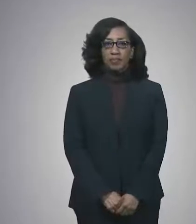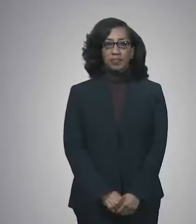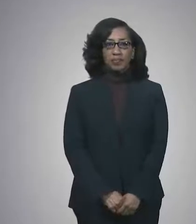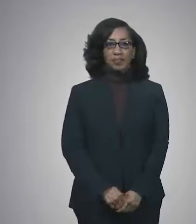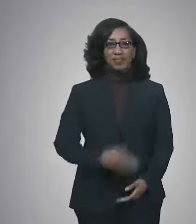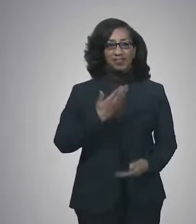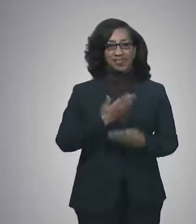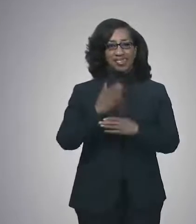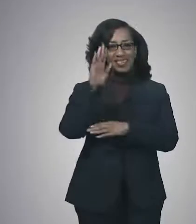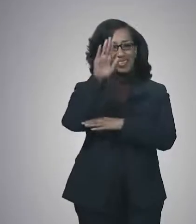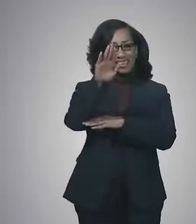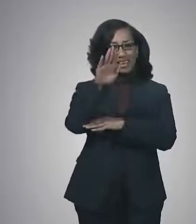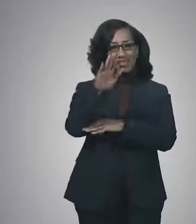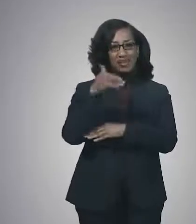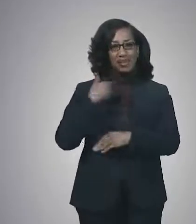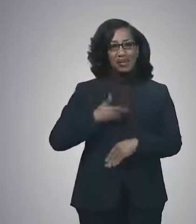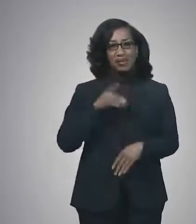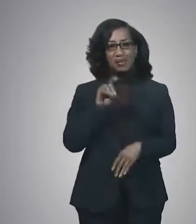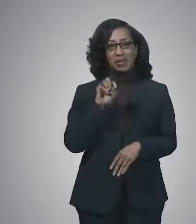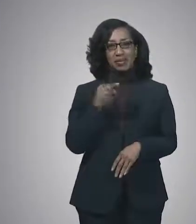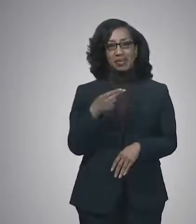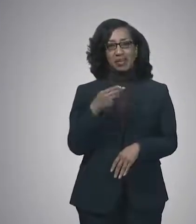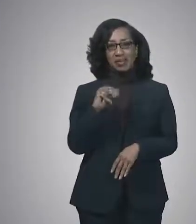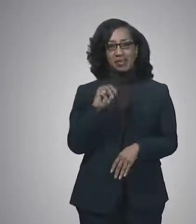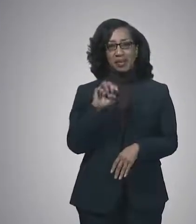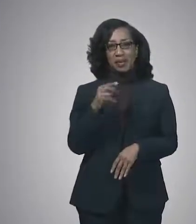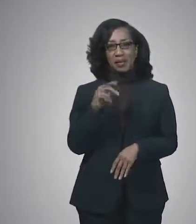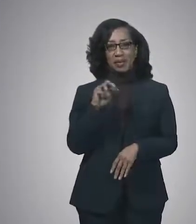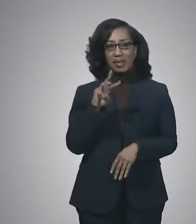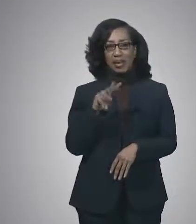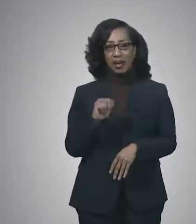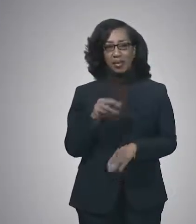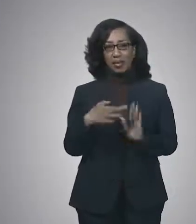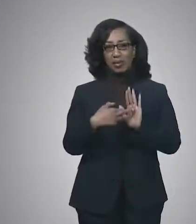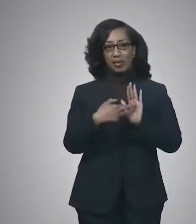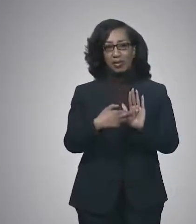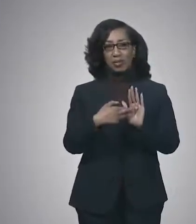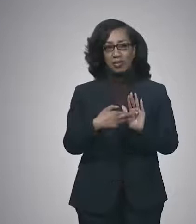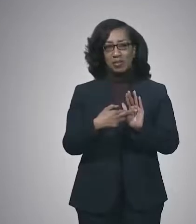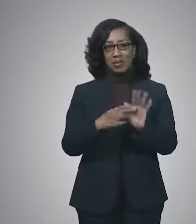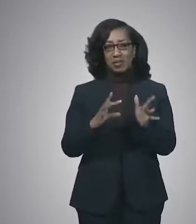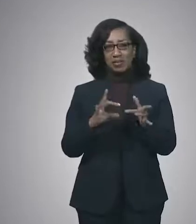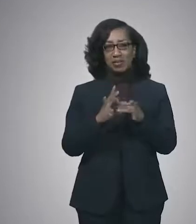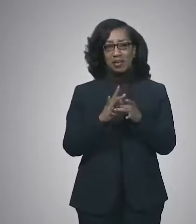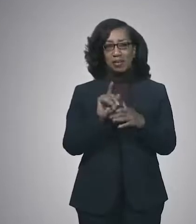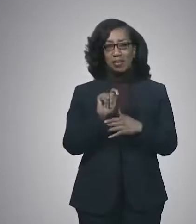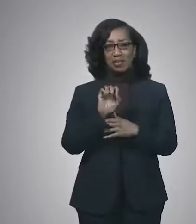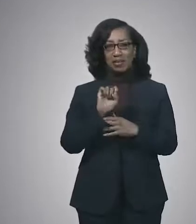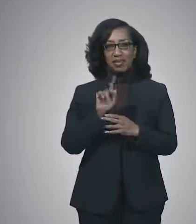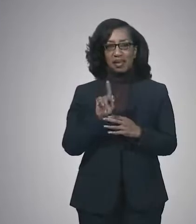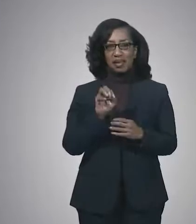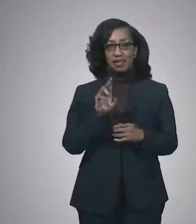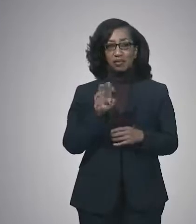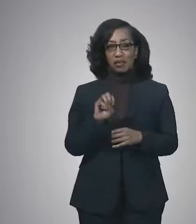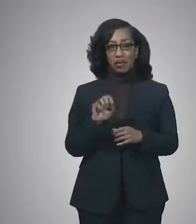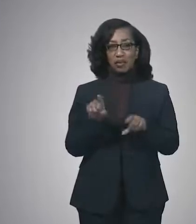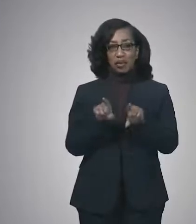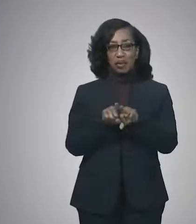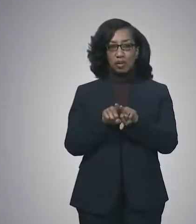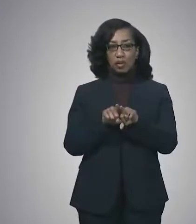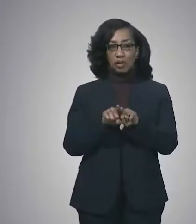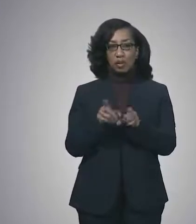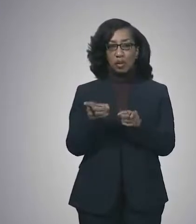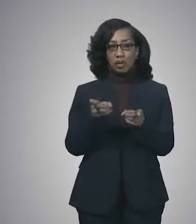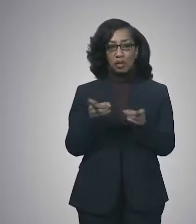Good afternoon, everybody. I'm Doug McGowan with the City of Memphis, representing the Joint Task Force of Memphis and Shelby County. Today, I'm joined by the Director of the Health Department,